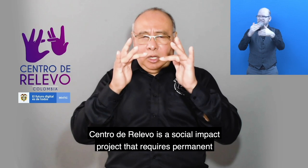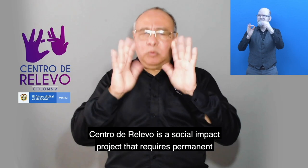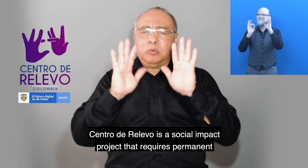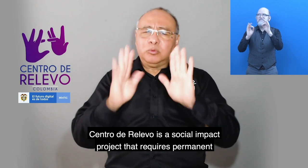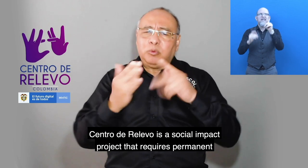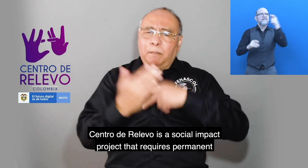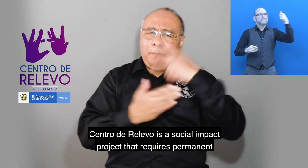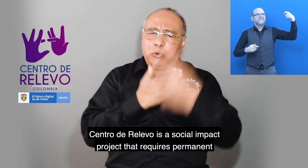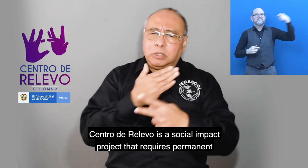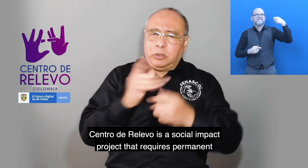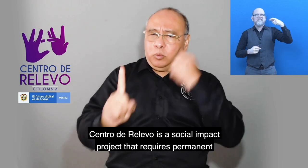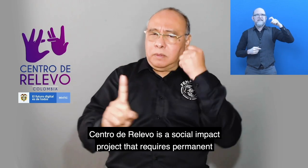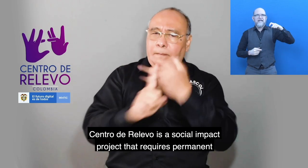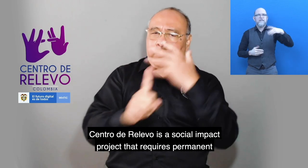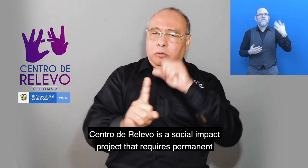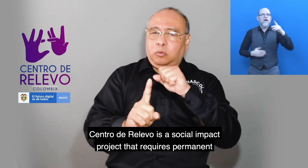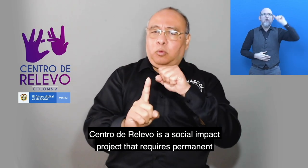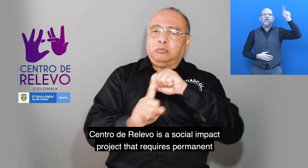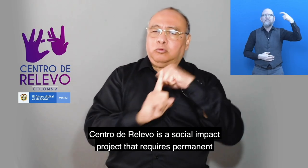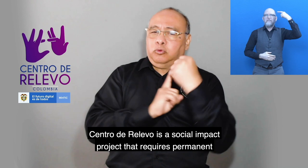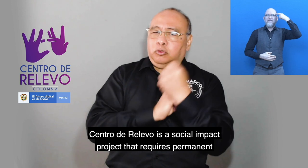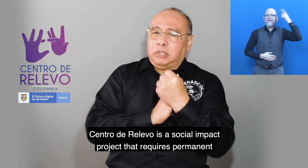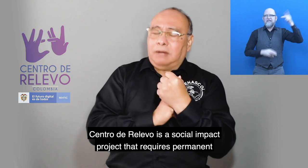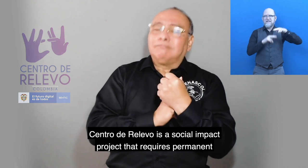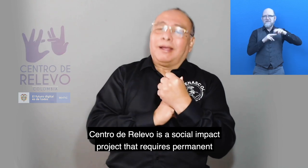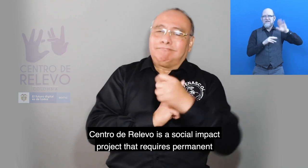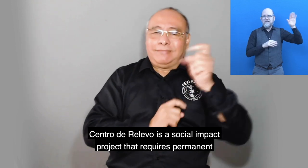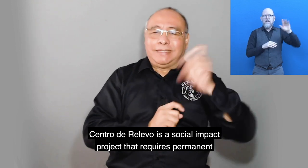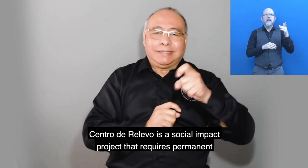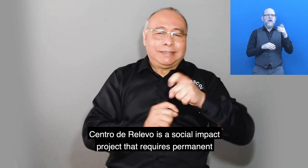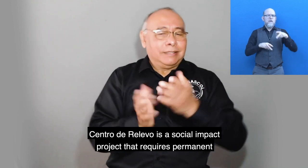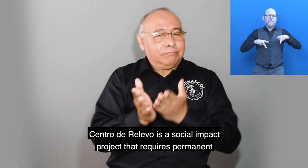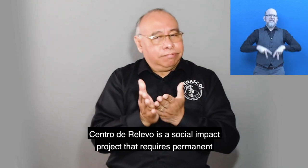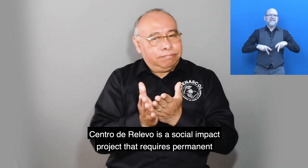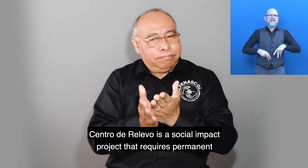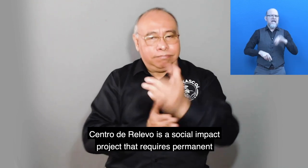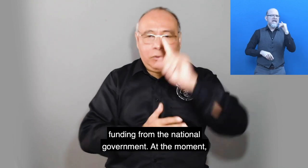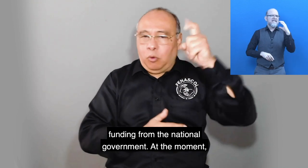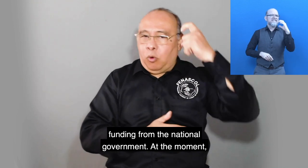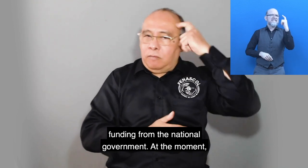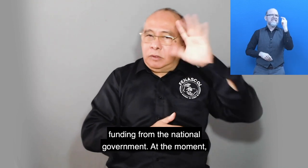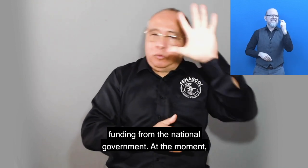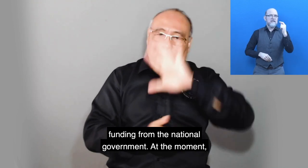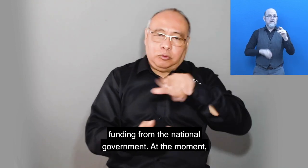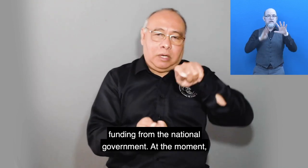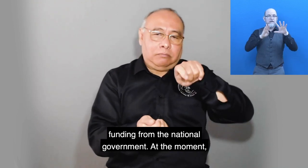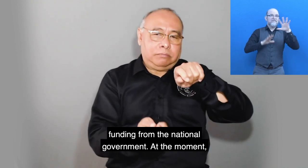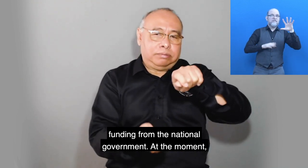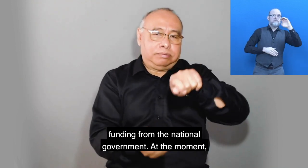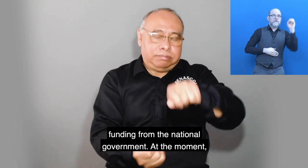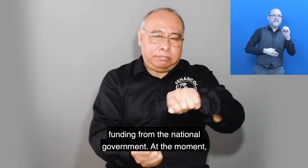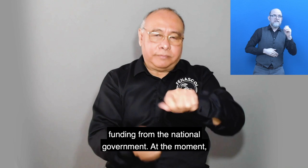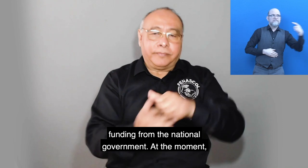Centro de Relevo is a social impact project that requires permanent funding from the national